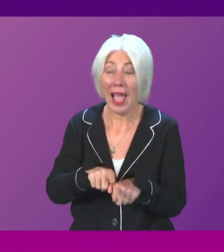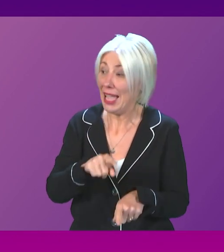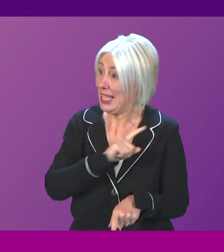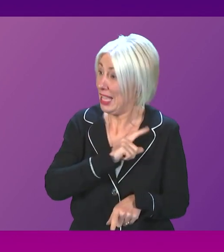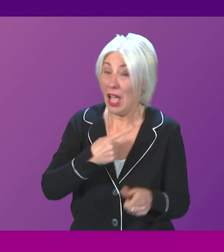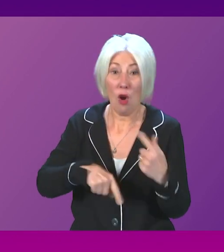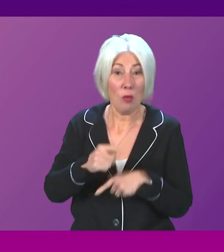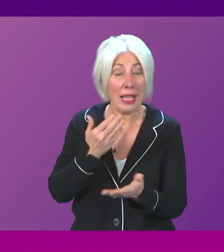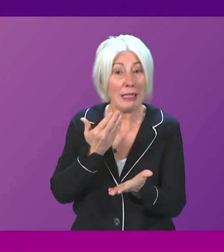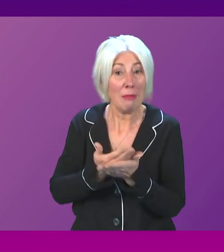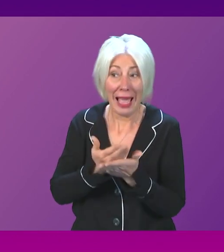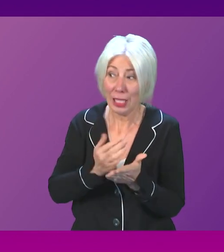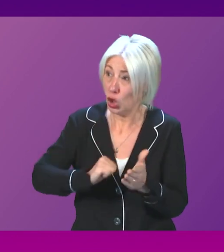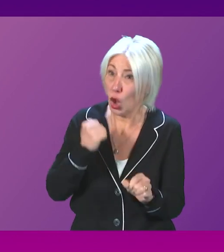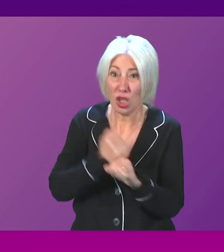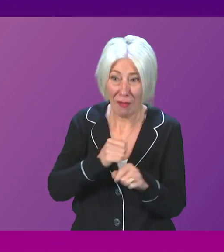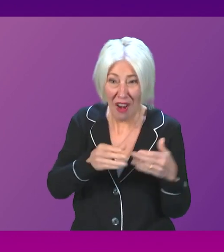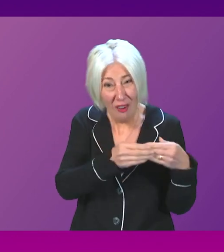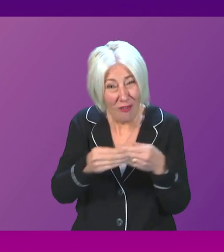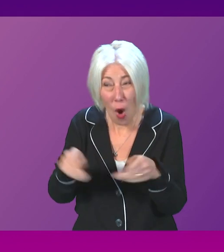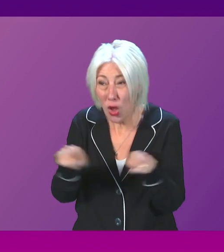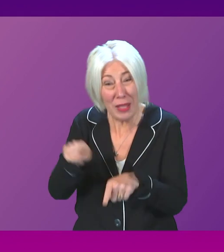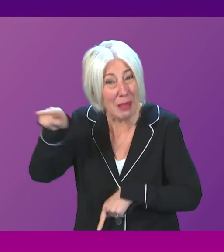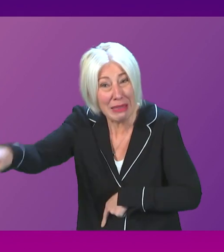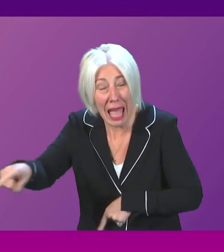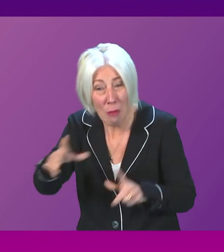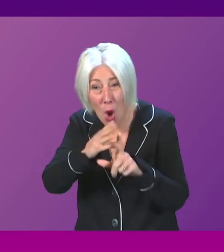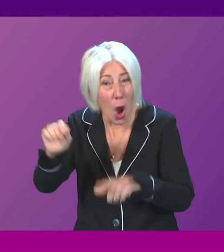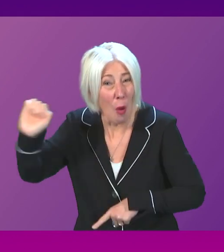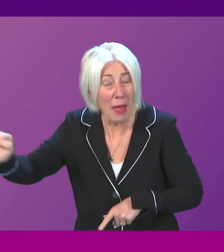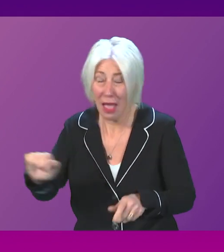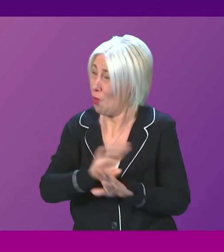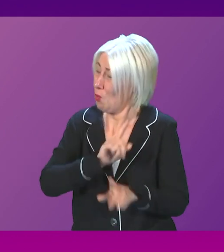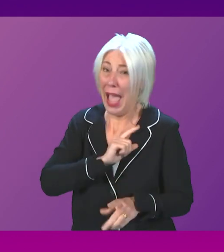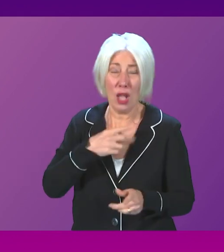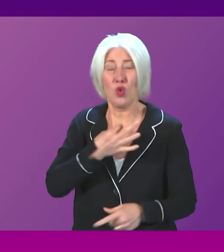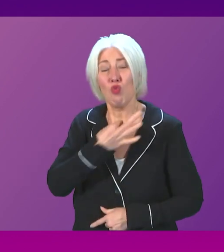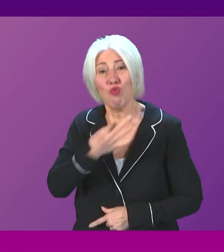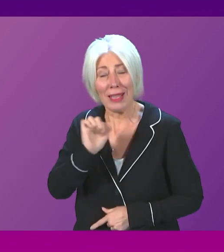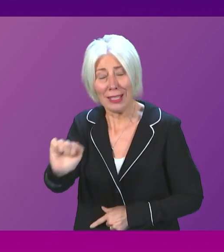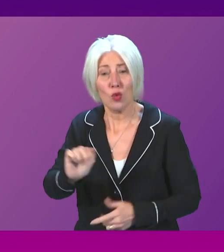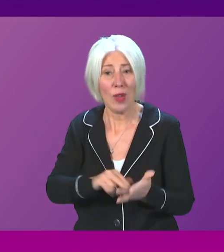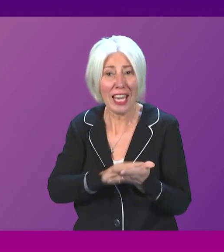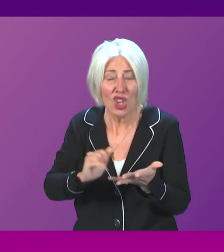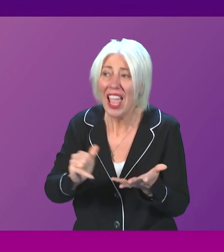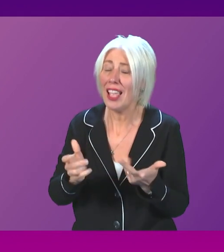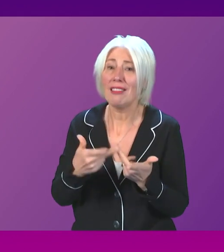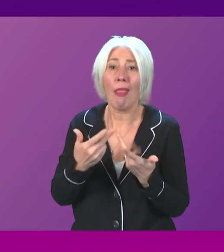to demand that the Scottish Government followed suit, given the risk that it poses to the NHS and other public services.